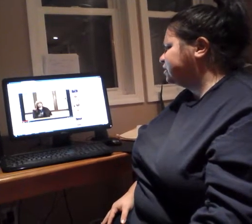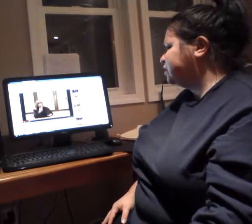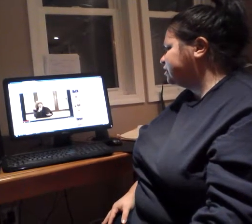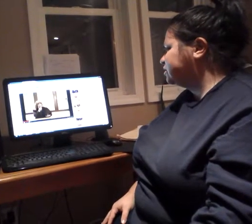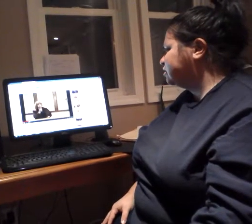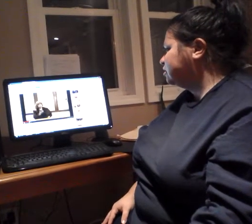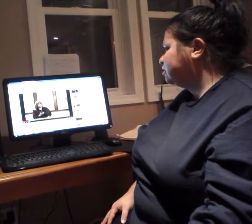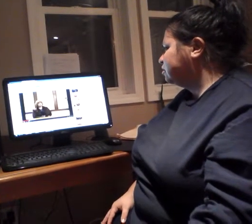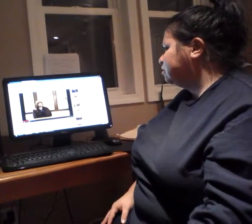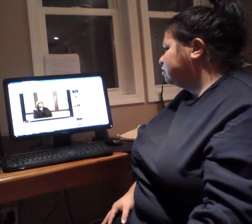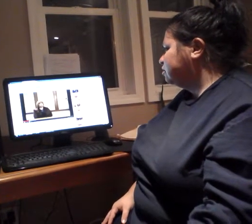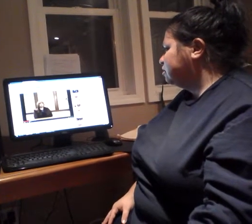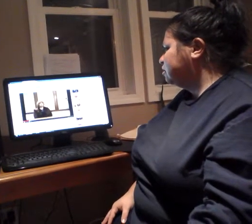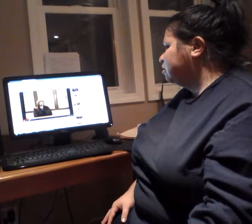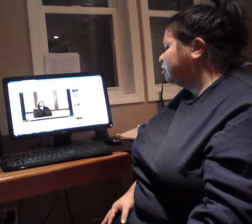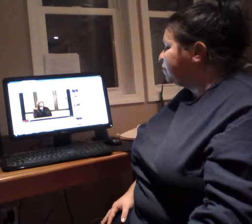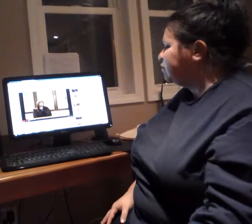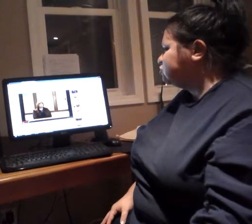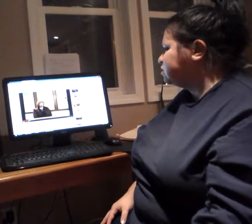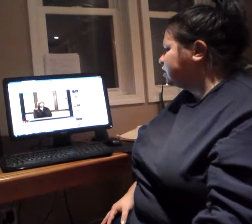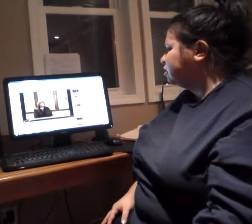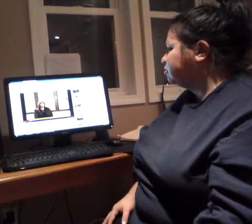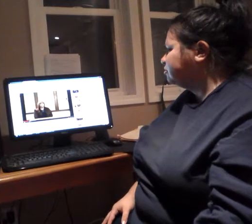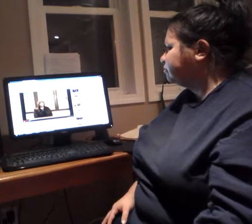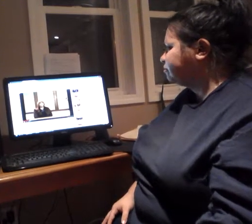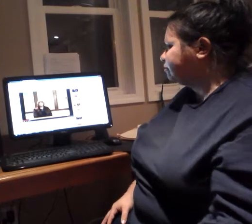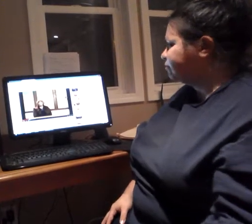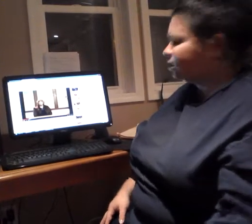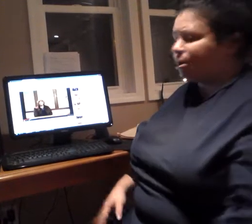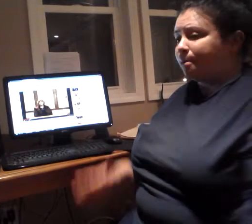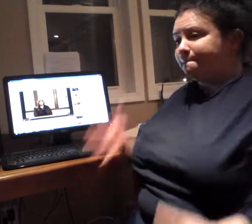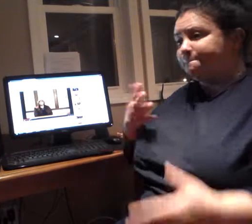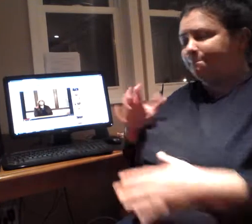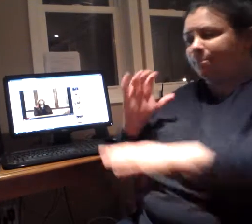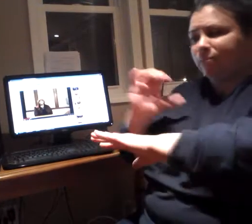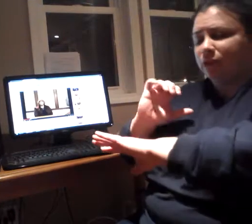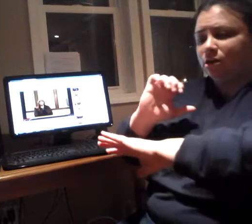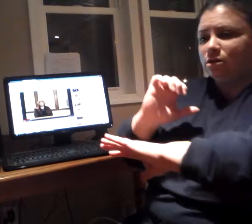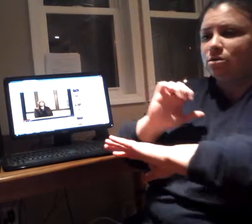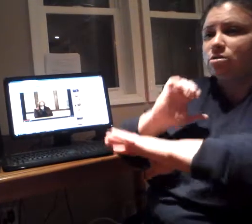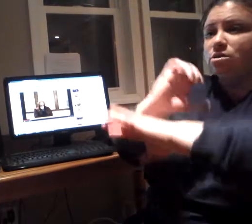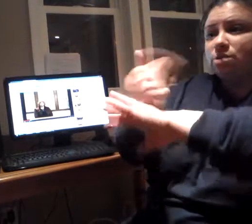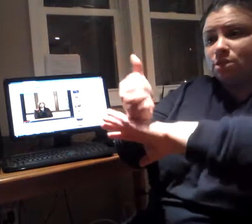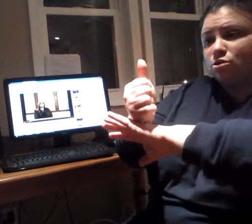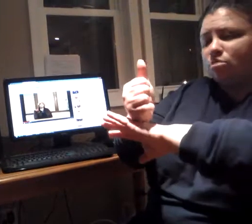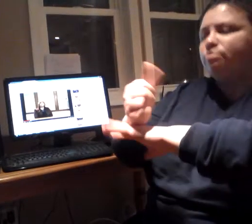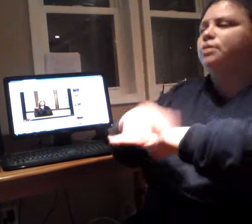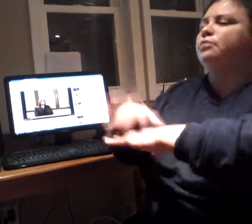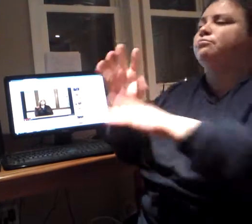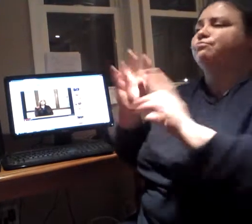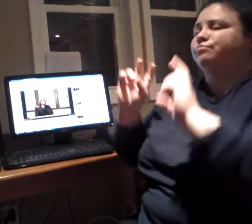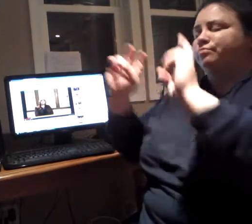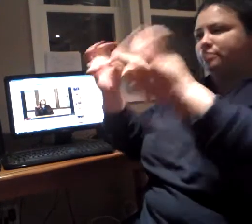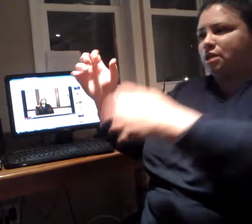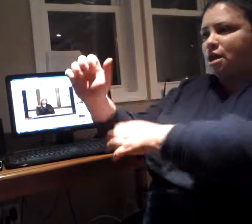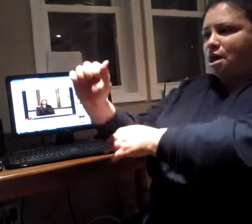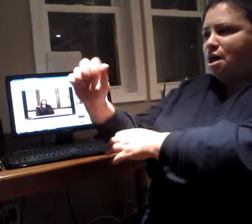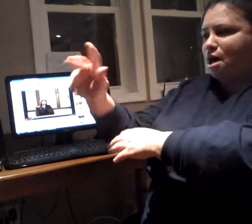test it'd be interesting we might set you up with kind of that it's called an aptitude test just to see what what kind of